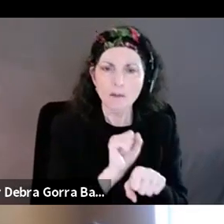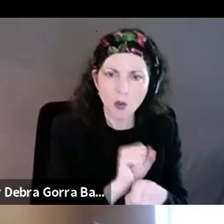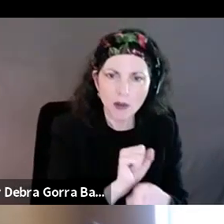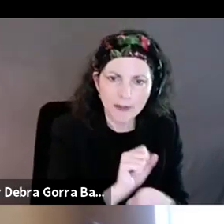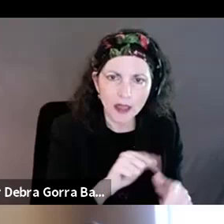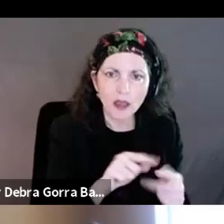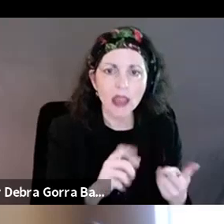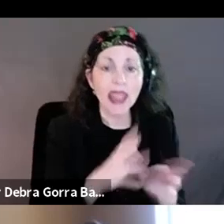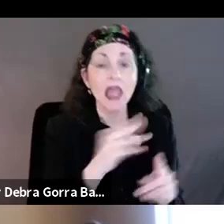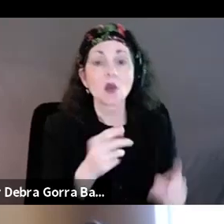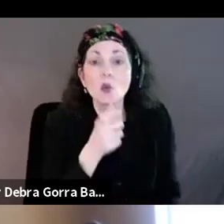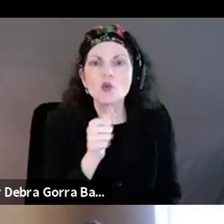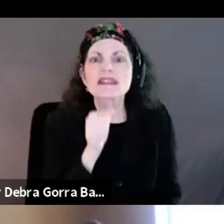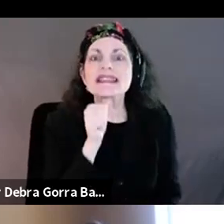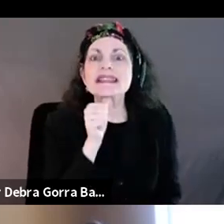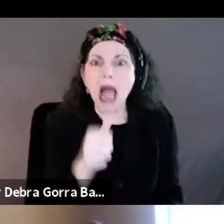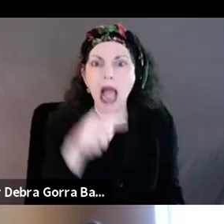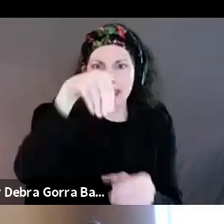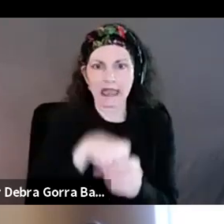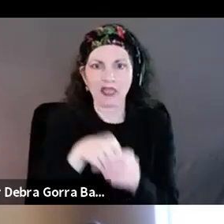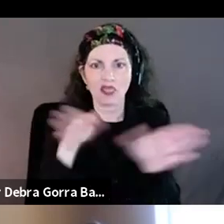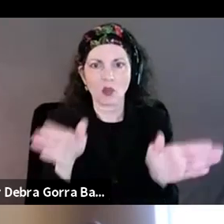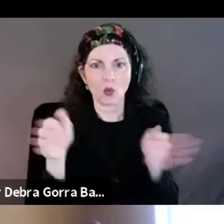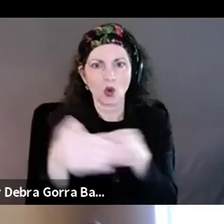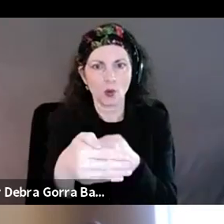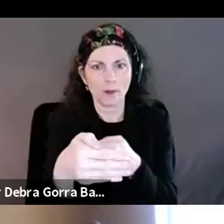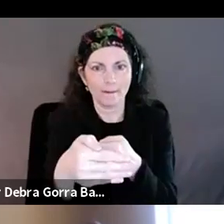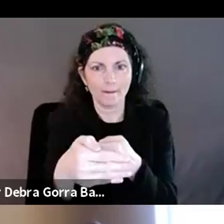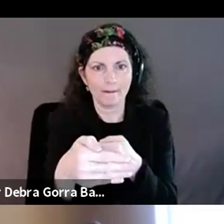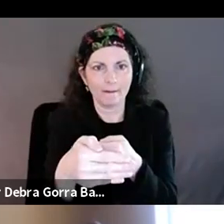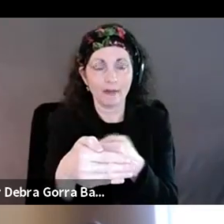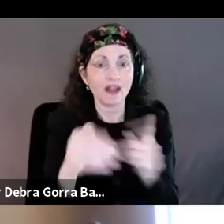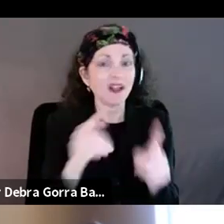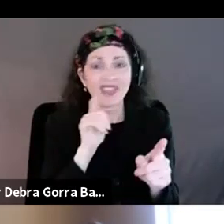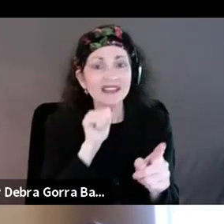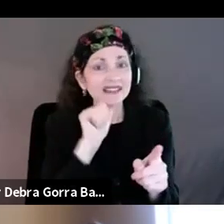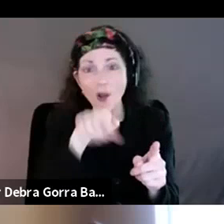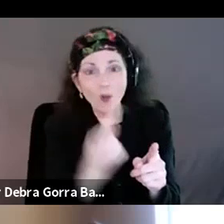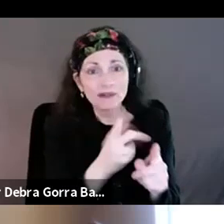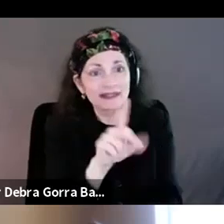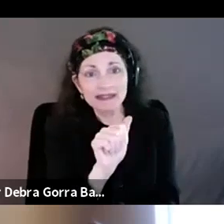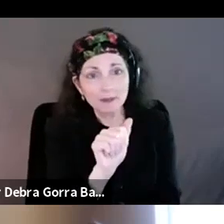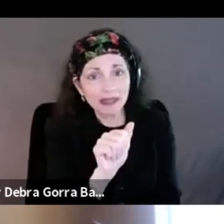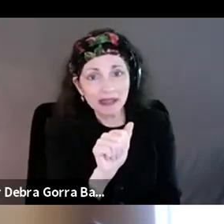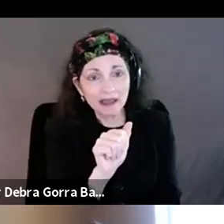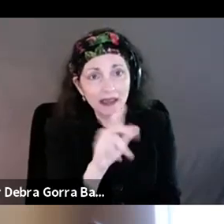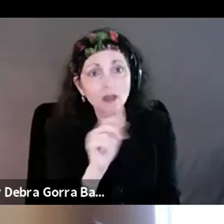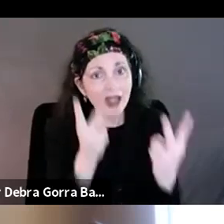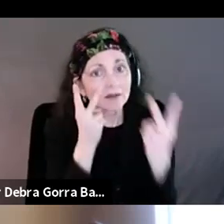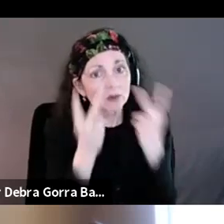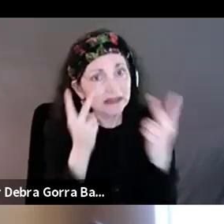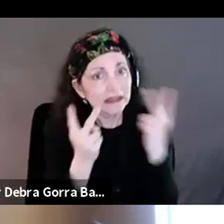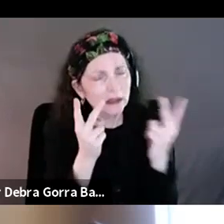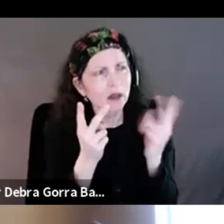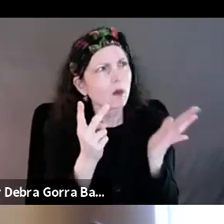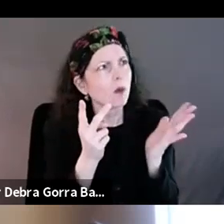in the room. And this goes beyond just disability. I mean, you have to look at who, you know, what is